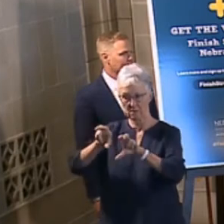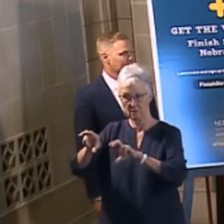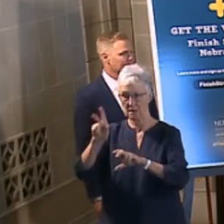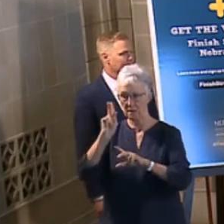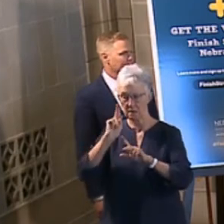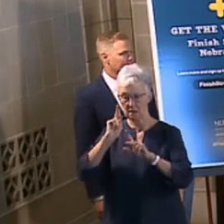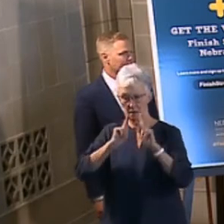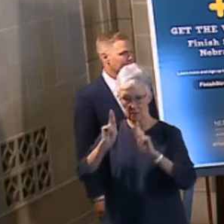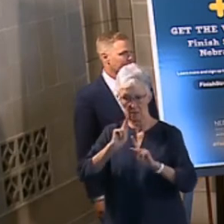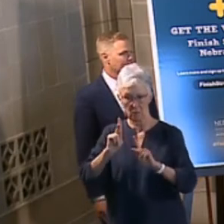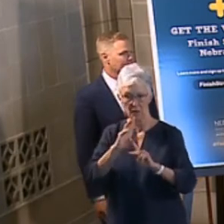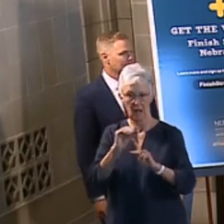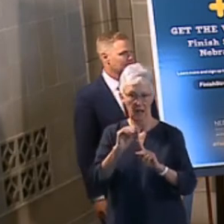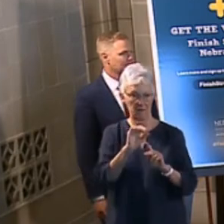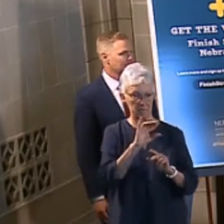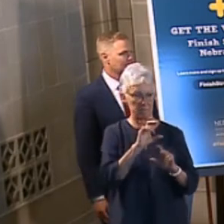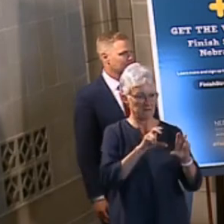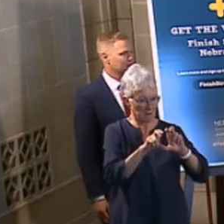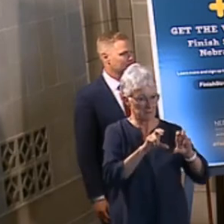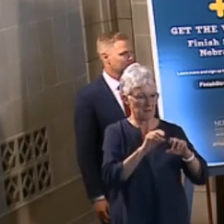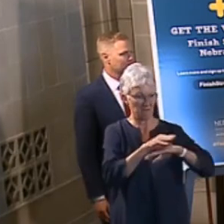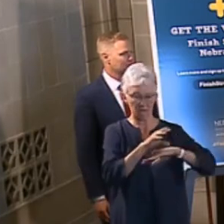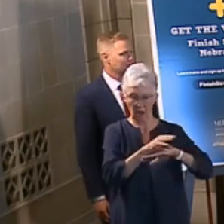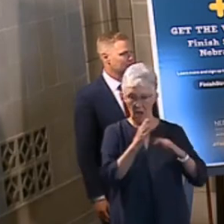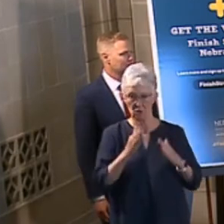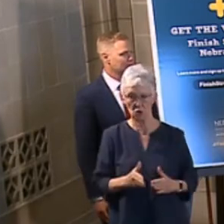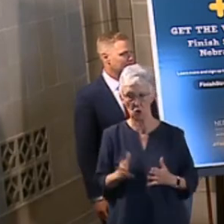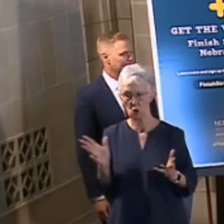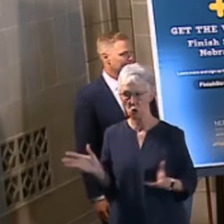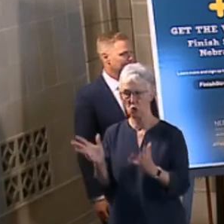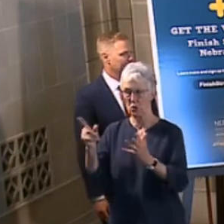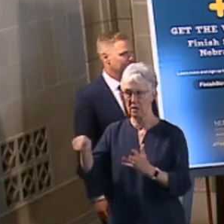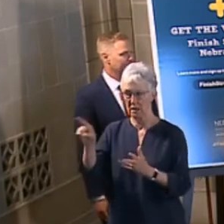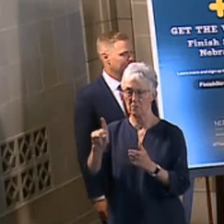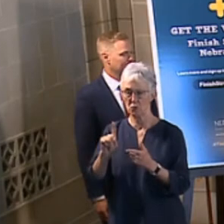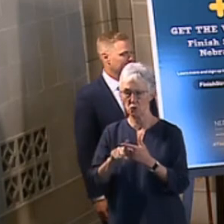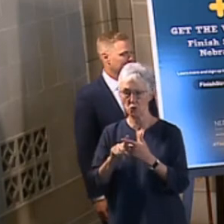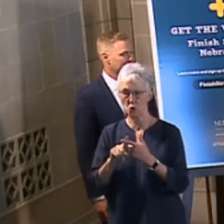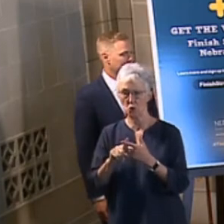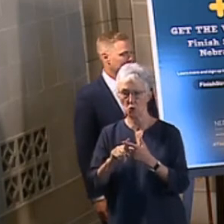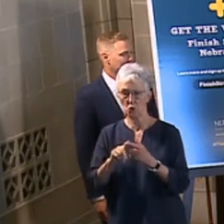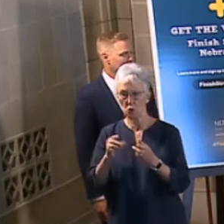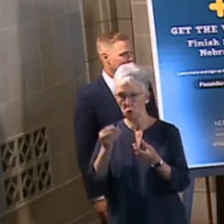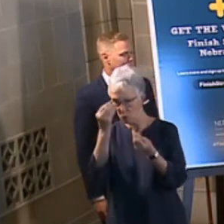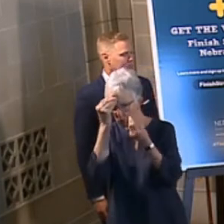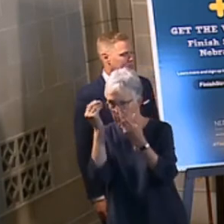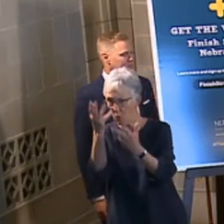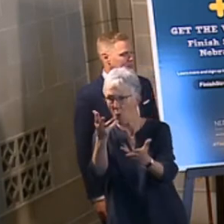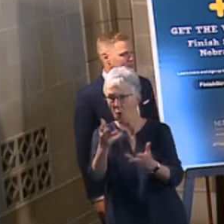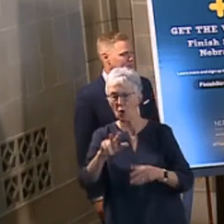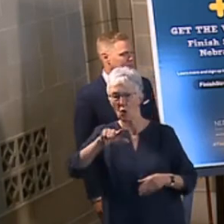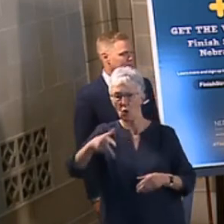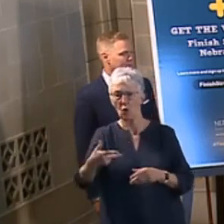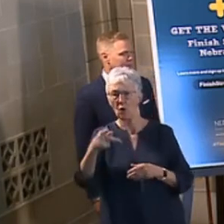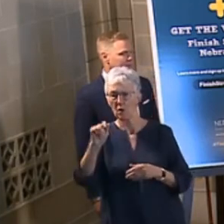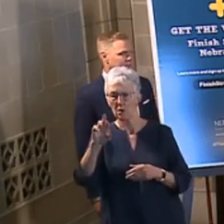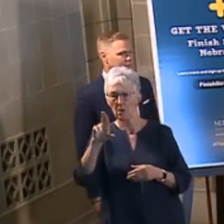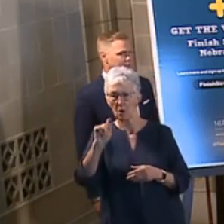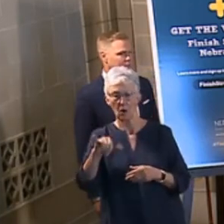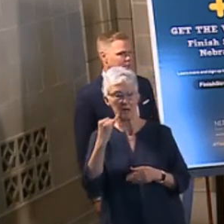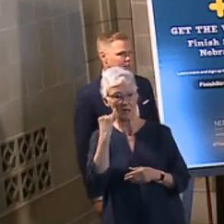-dealers and investment advisors to encourage them to report suspected financial exploitation, notify third parties when appropriate,